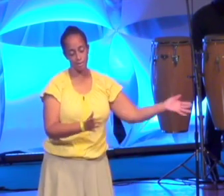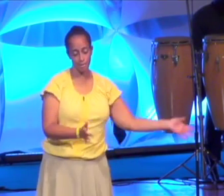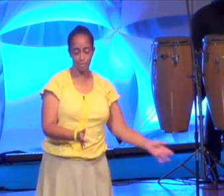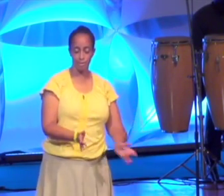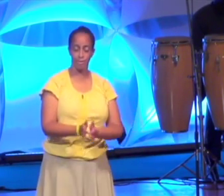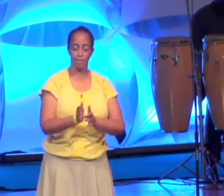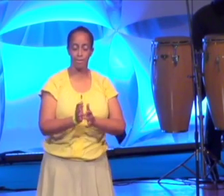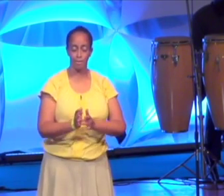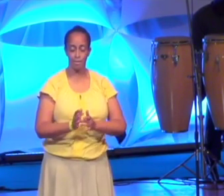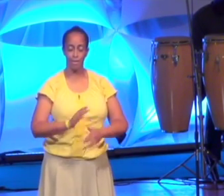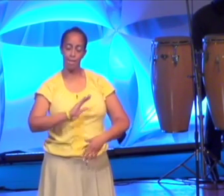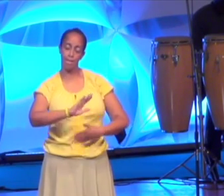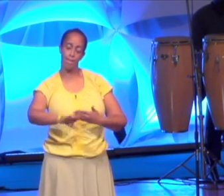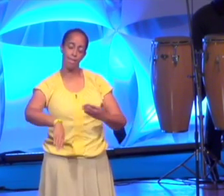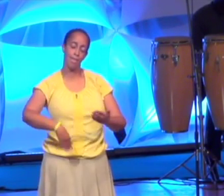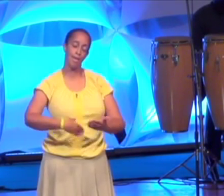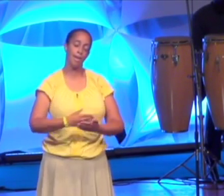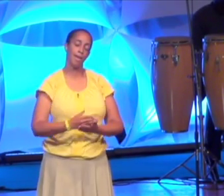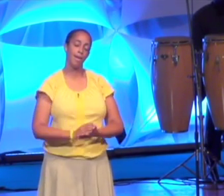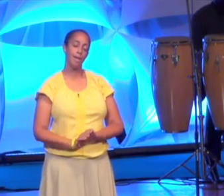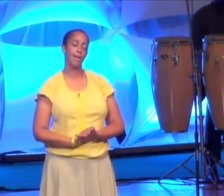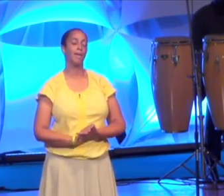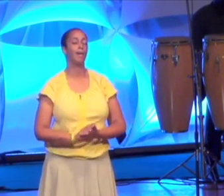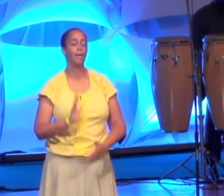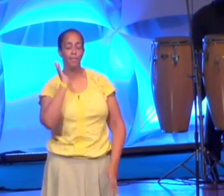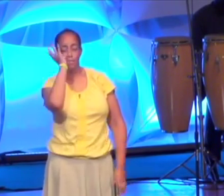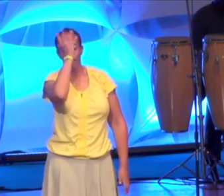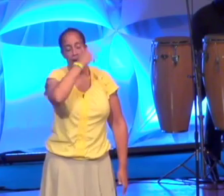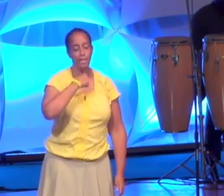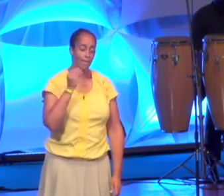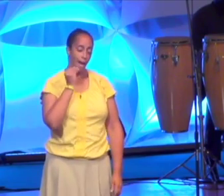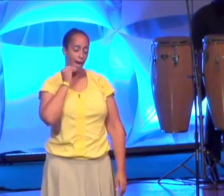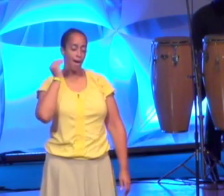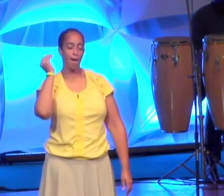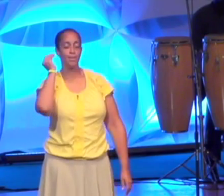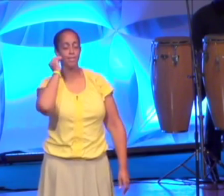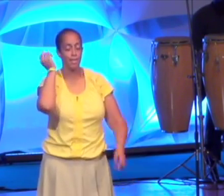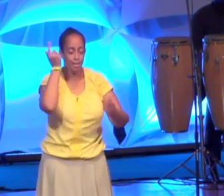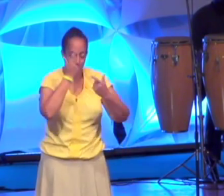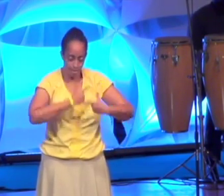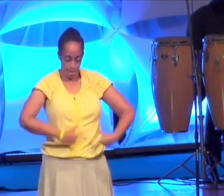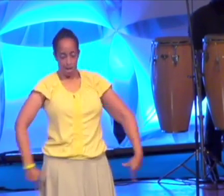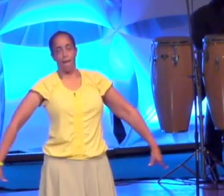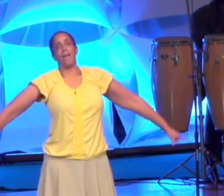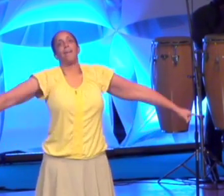than all the finest houses will live.